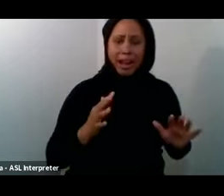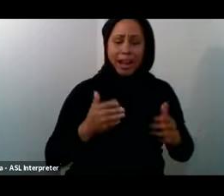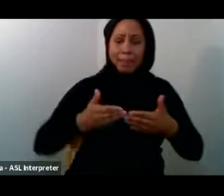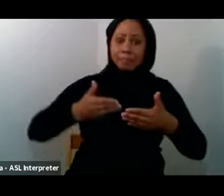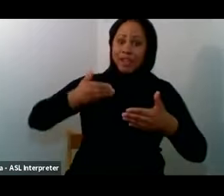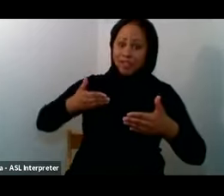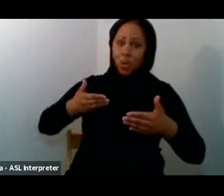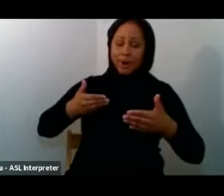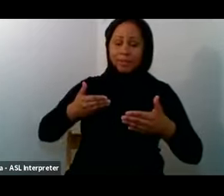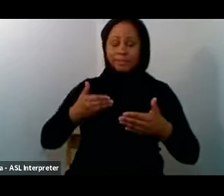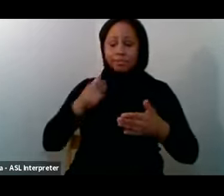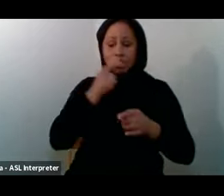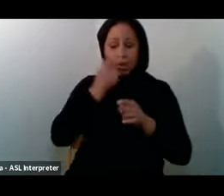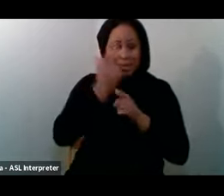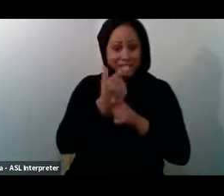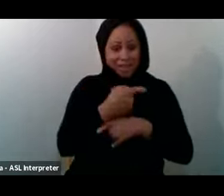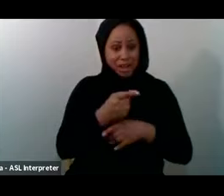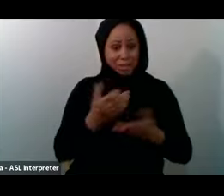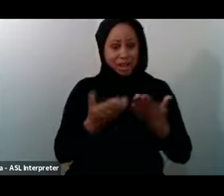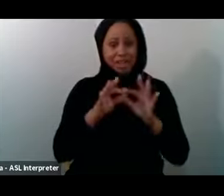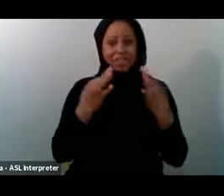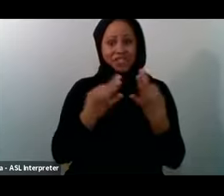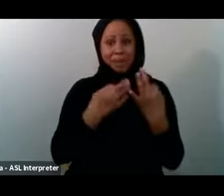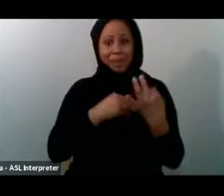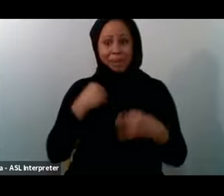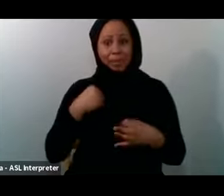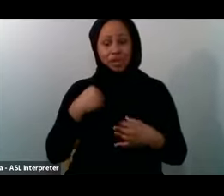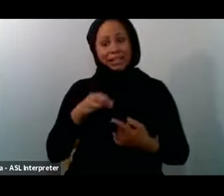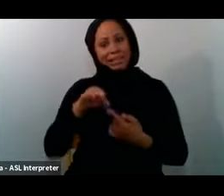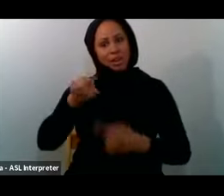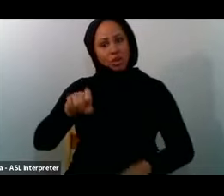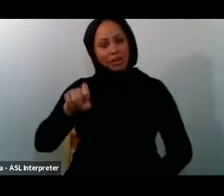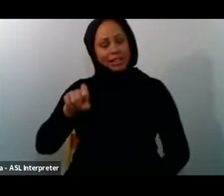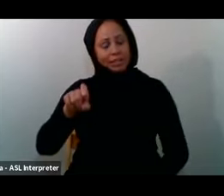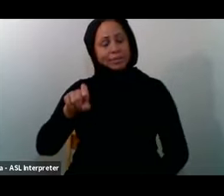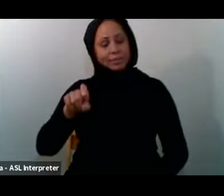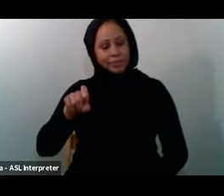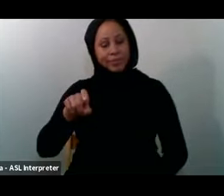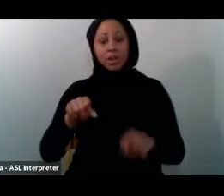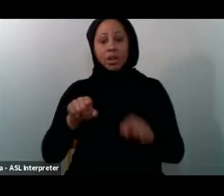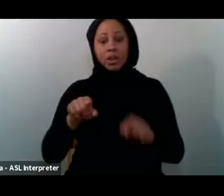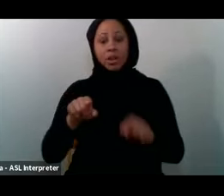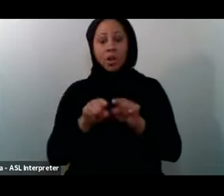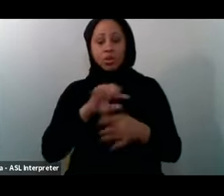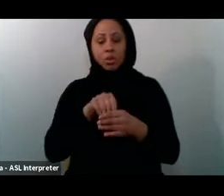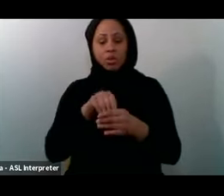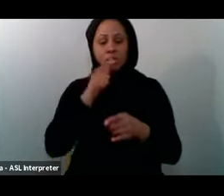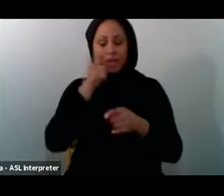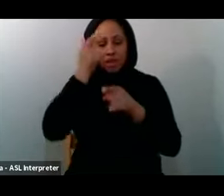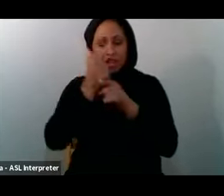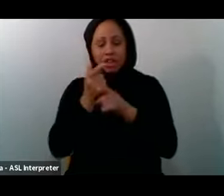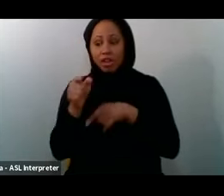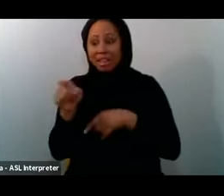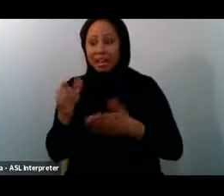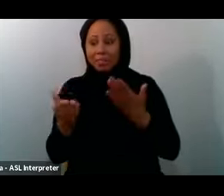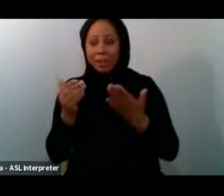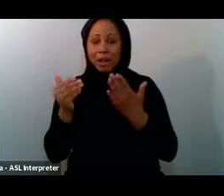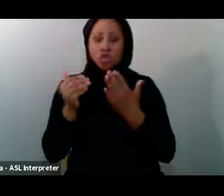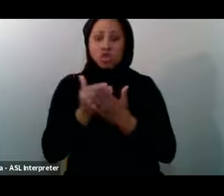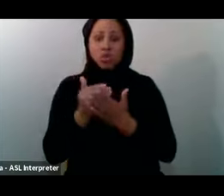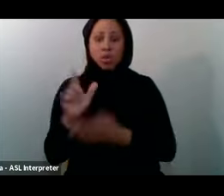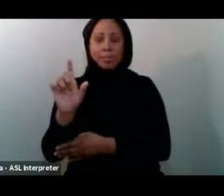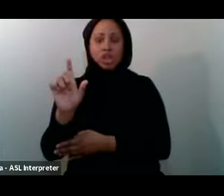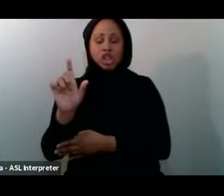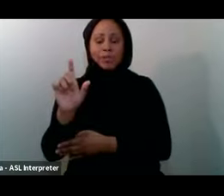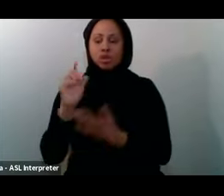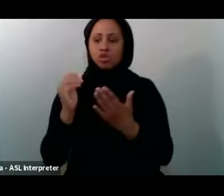brothers and sisters Who may have family Members with special needs This also includes Our brothers and sisters Who may be new Muslims or converts